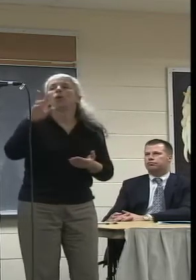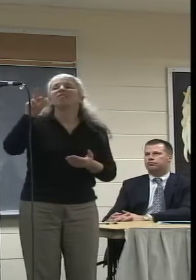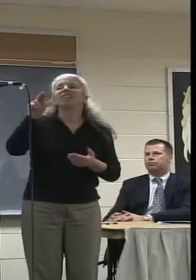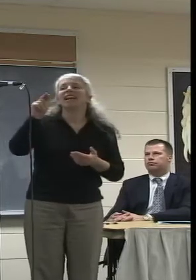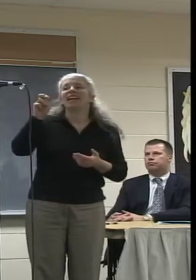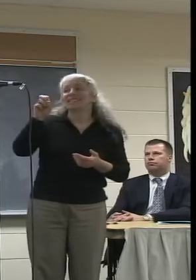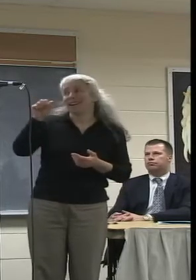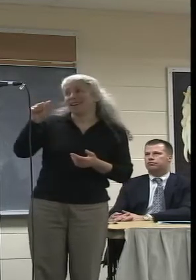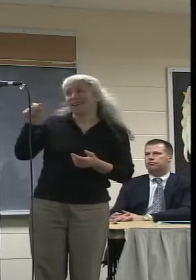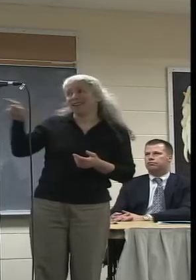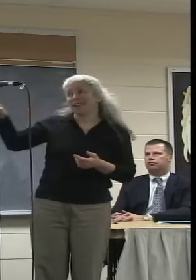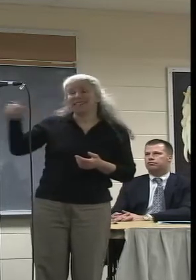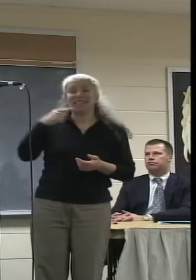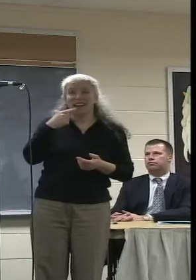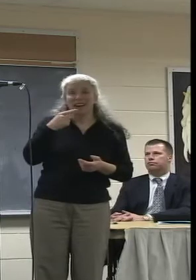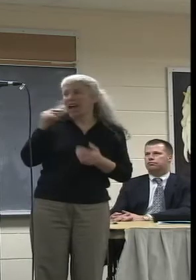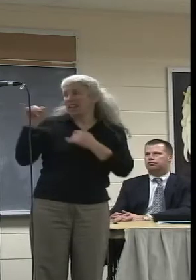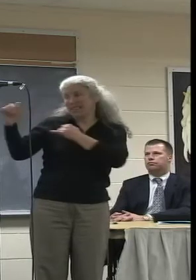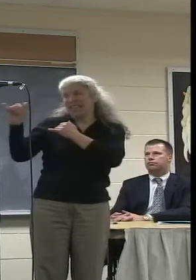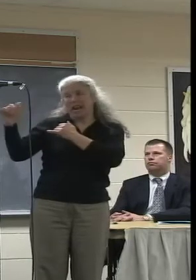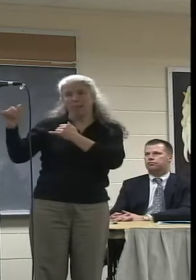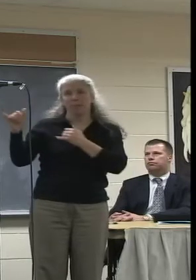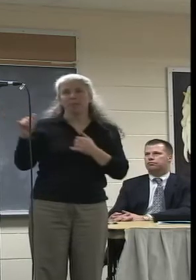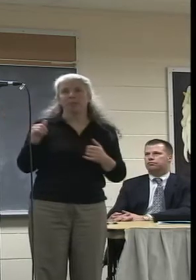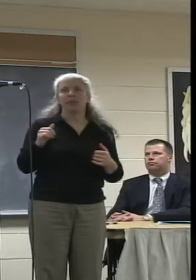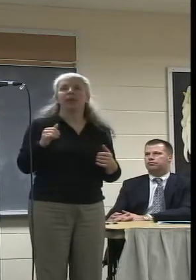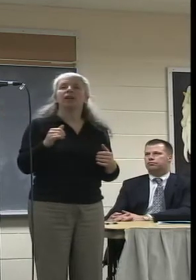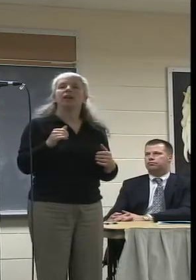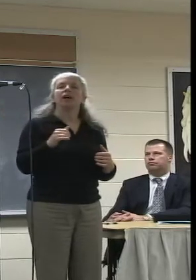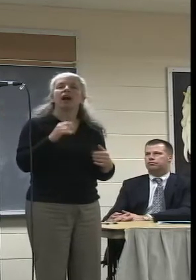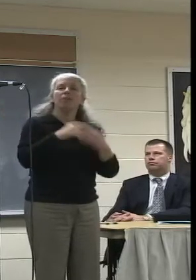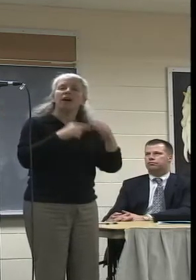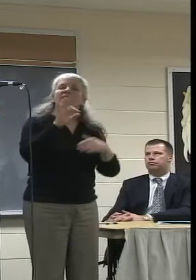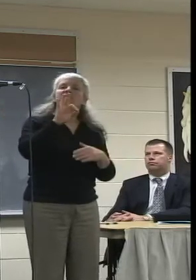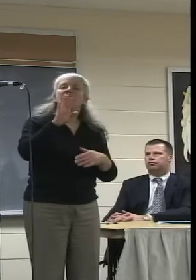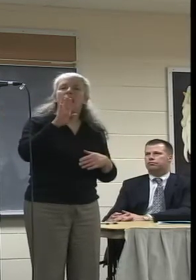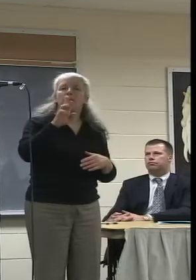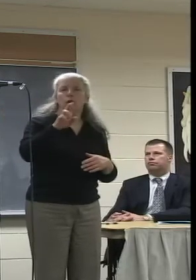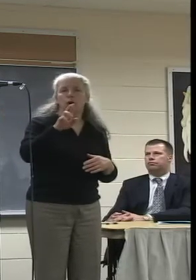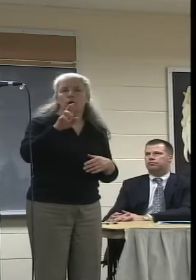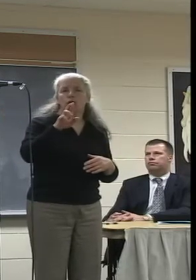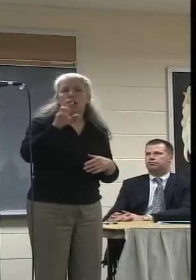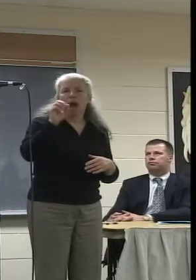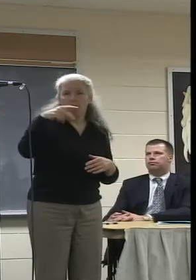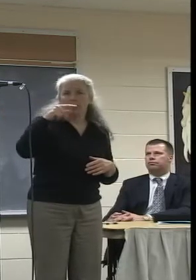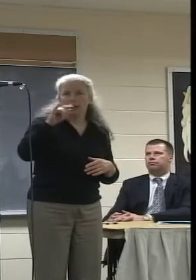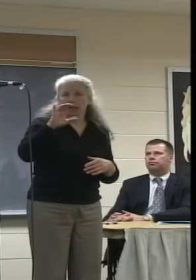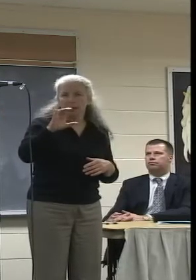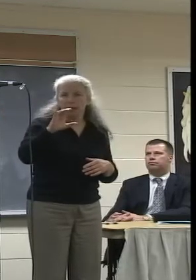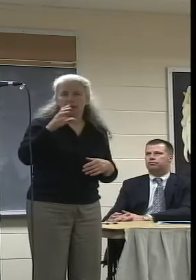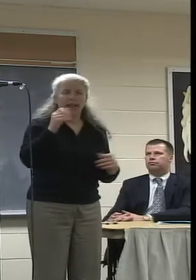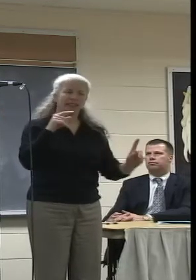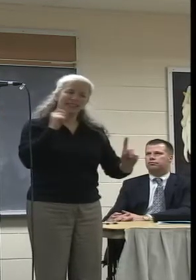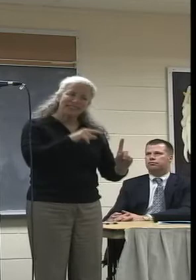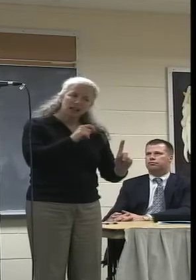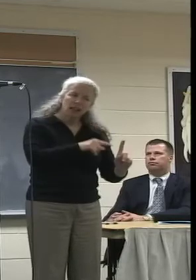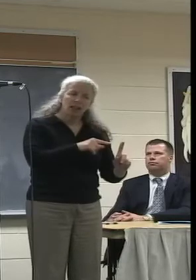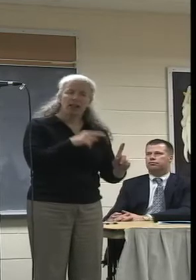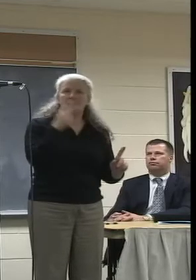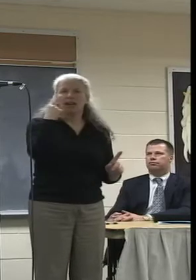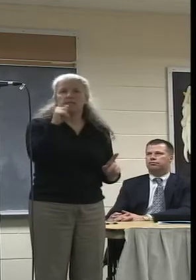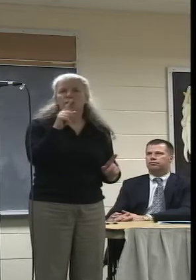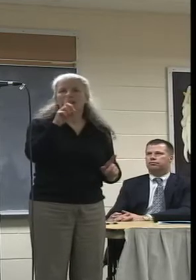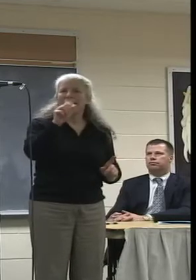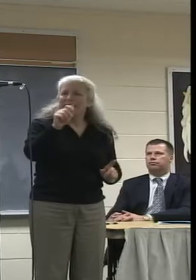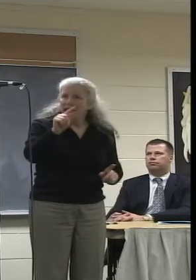said earlier about our wide area network, our fiber optic needs, the carrying capacity for data, for